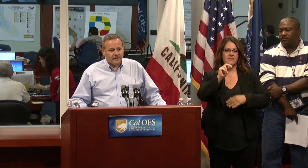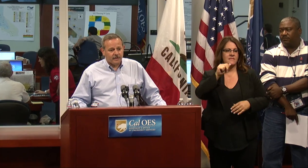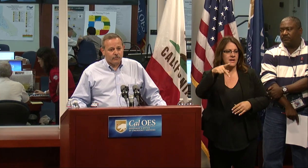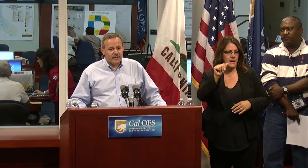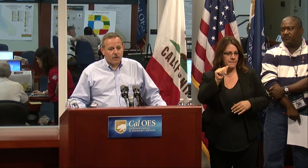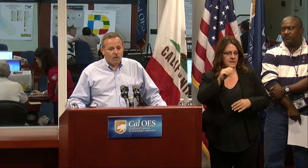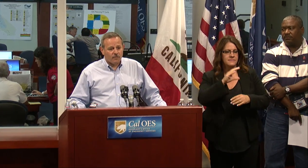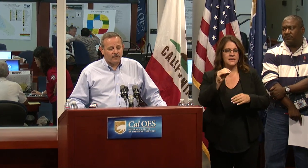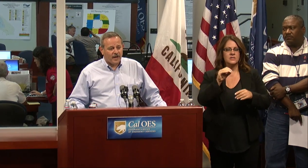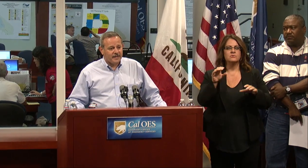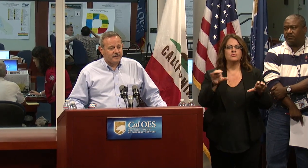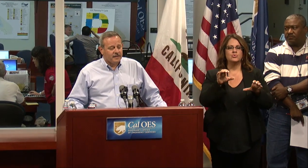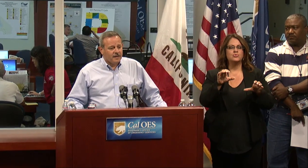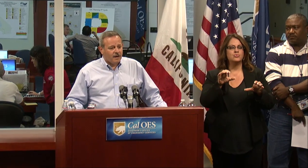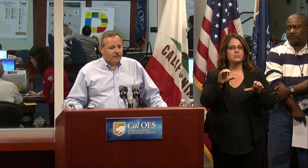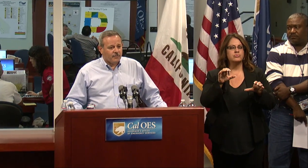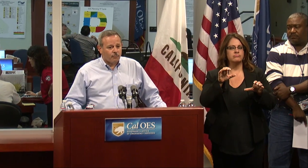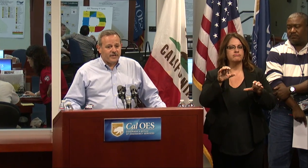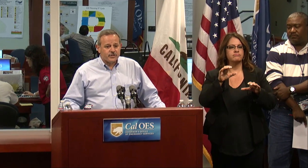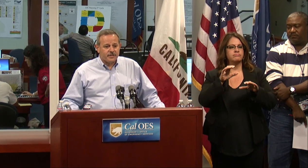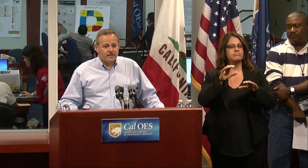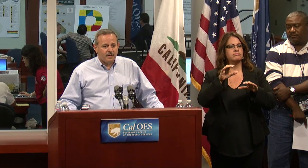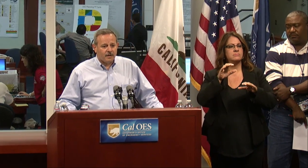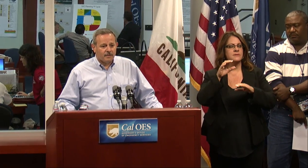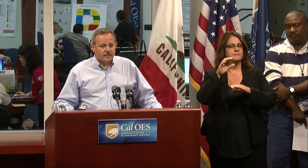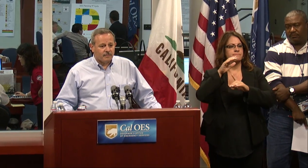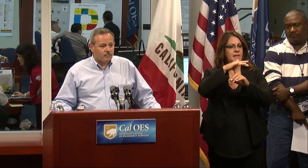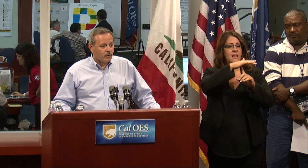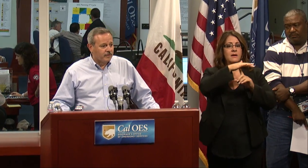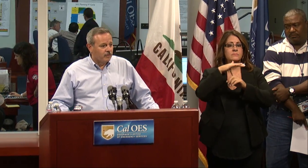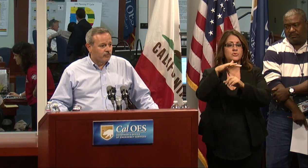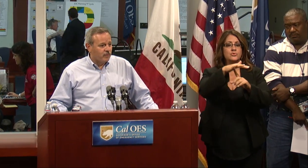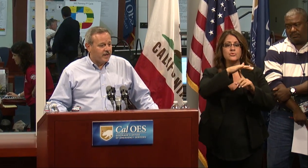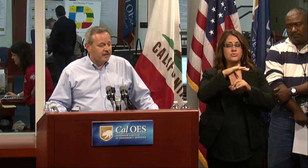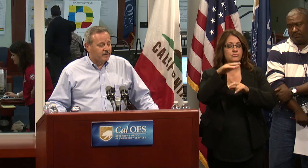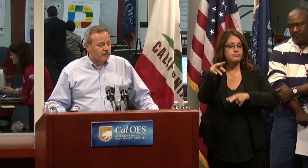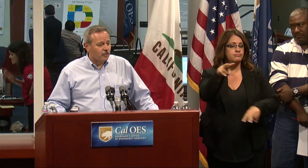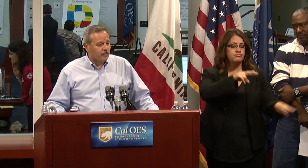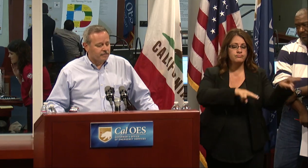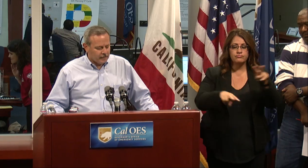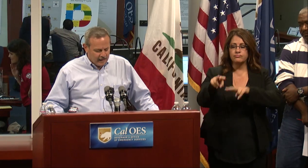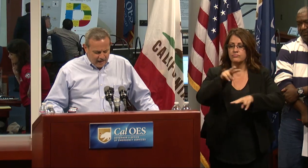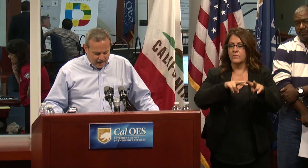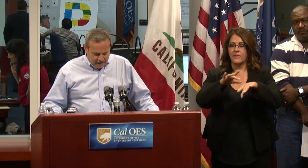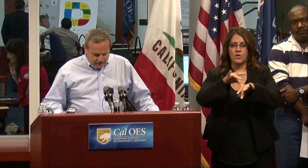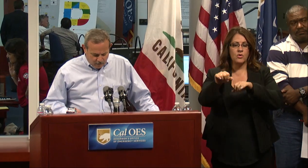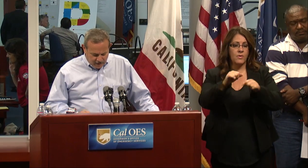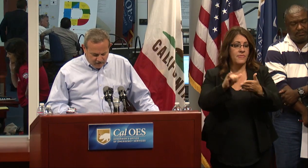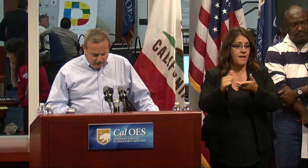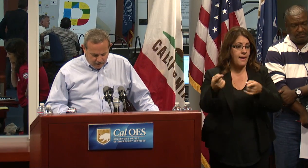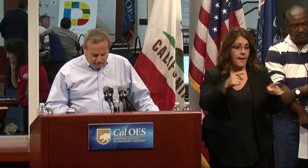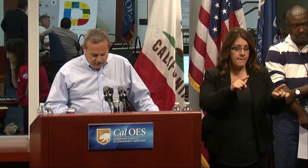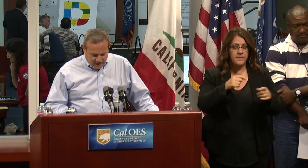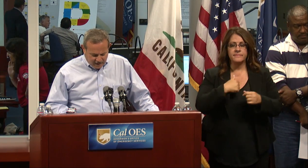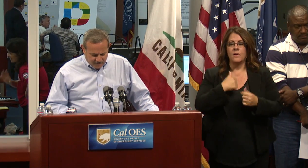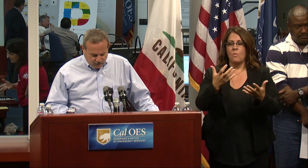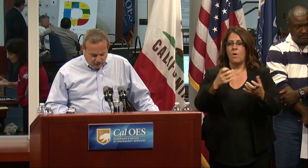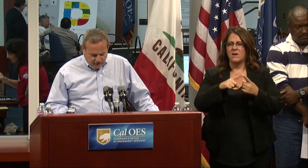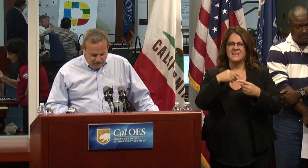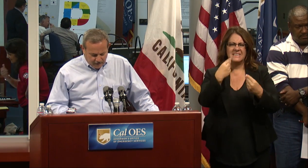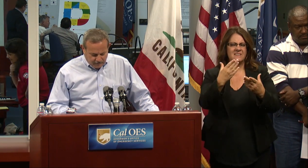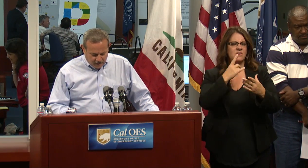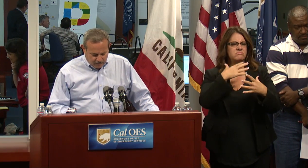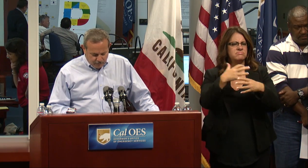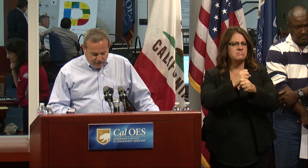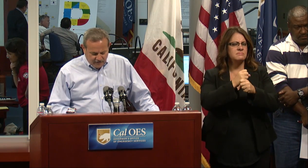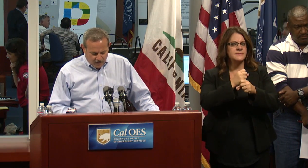and doing an overflight of the region that where the earthquake had occurred, and I want to kind of give you a